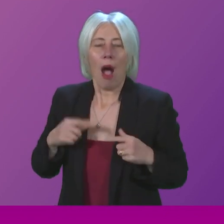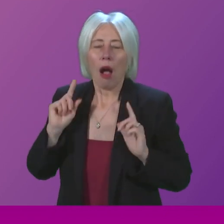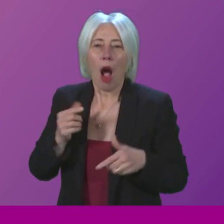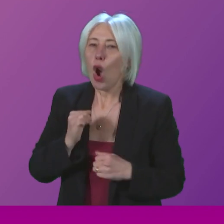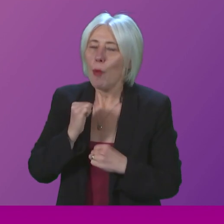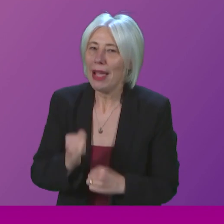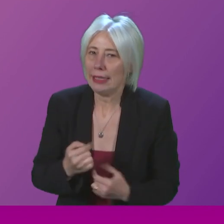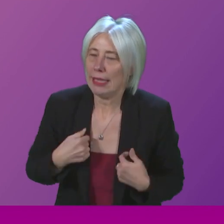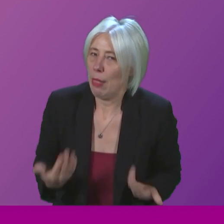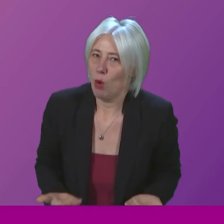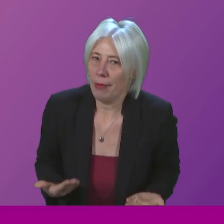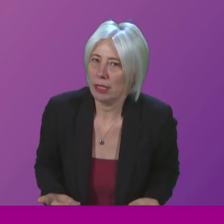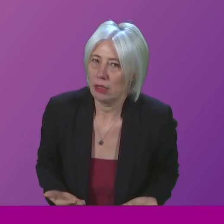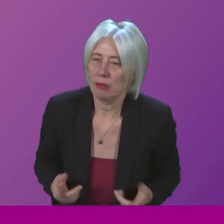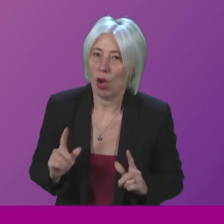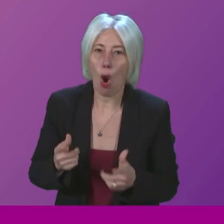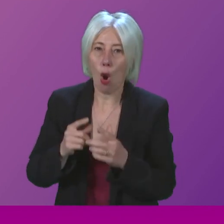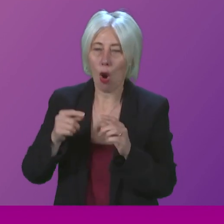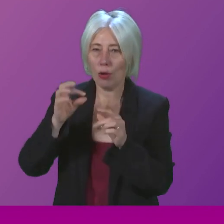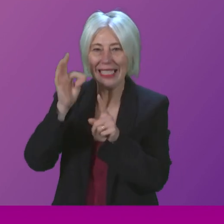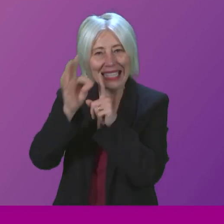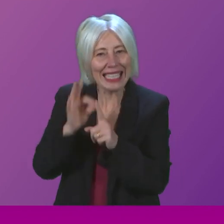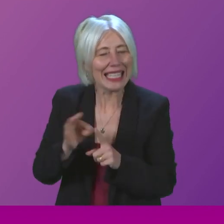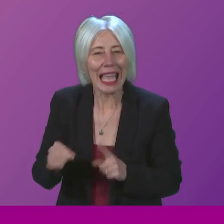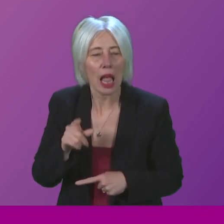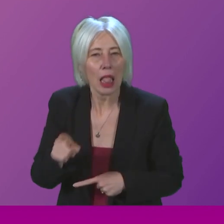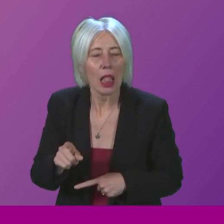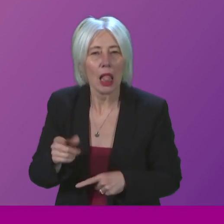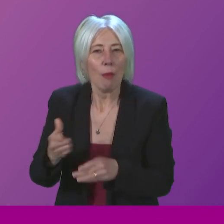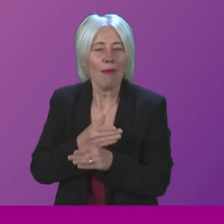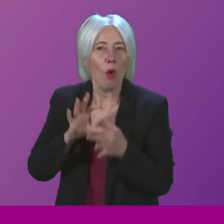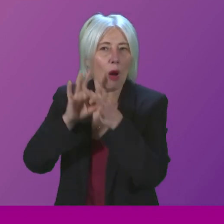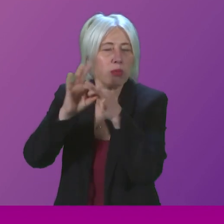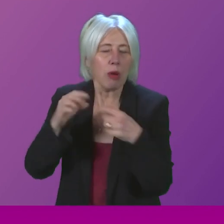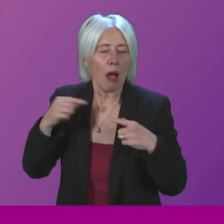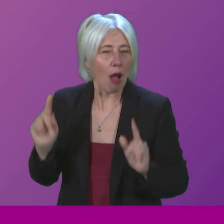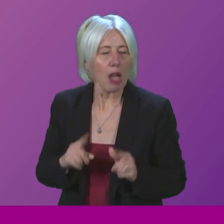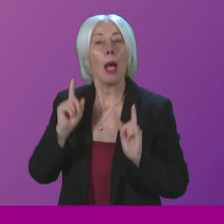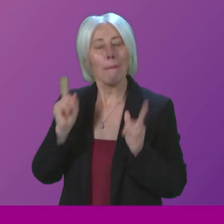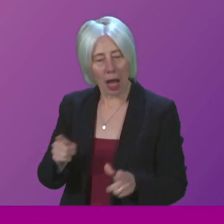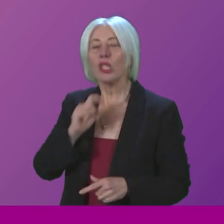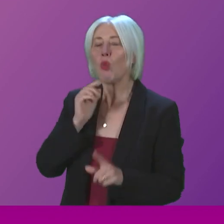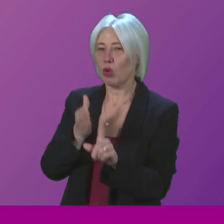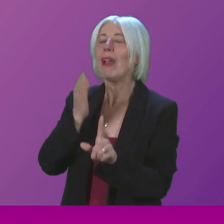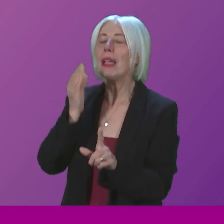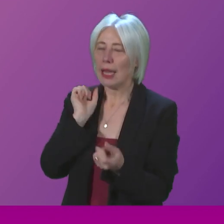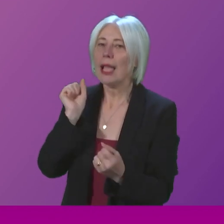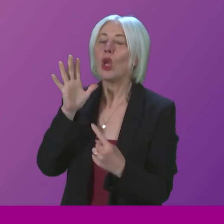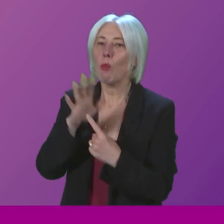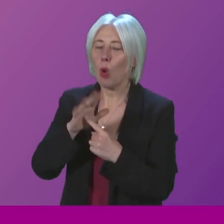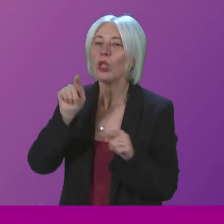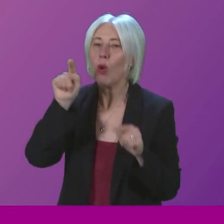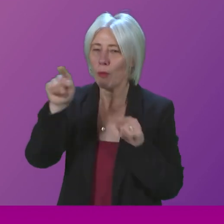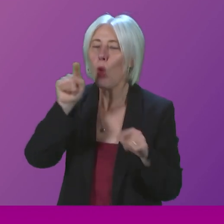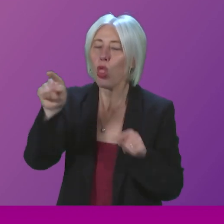commitment standing here right now and I can't go into any more detail ahead of that engagement. But I can say that we recognise the importance of these